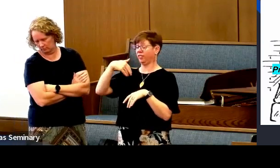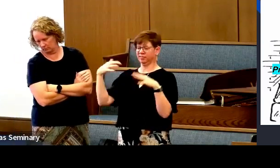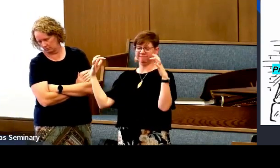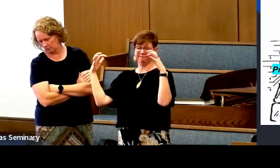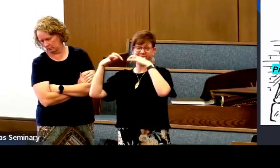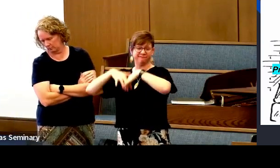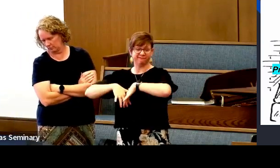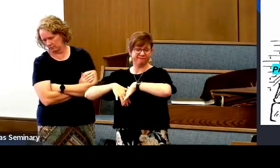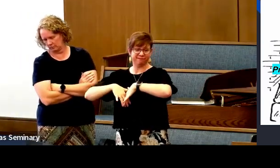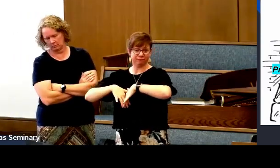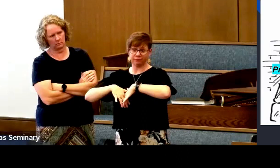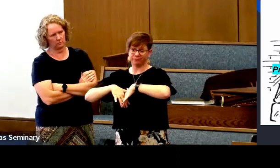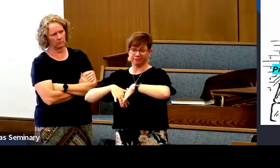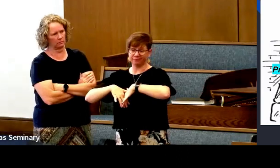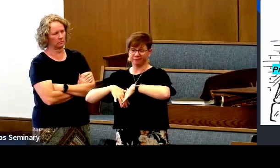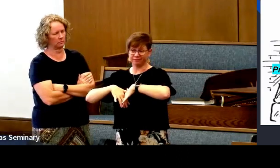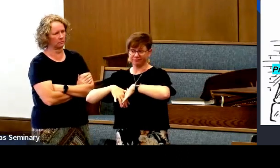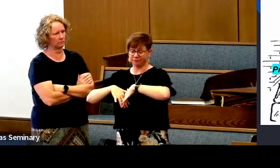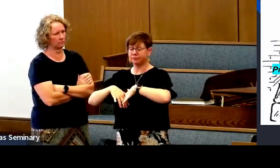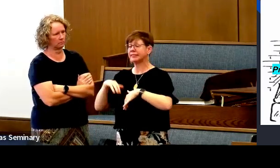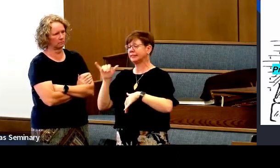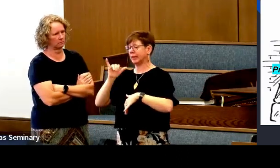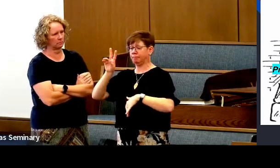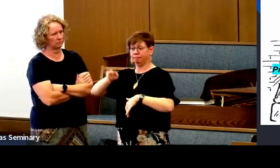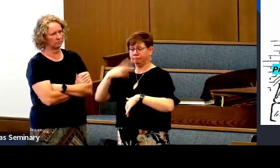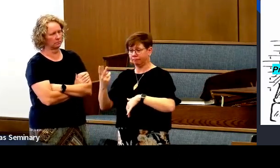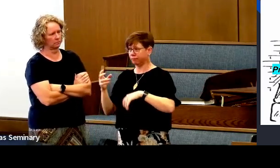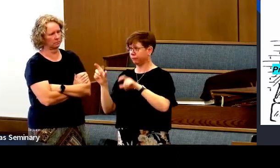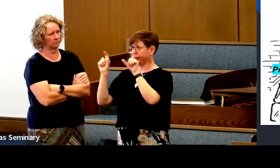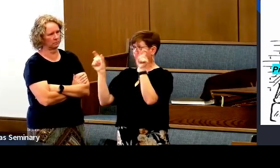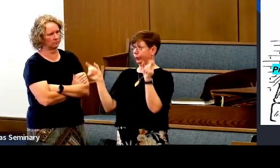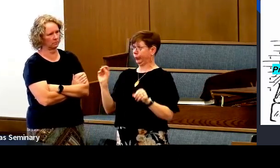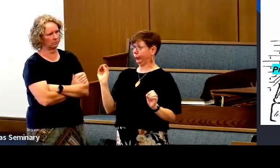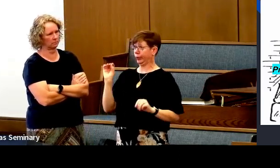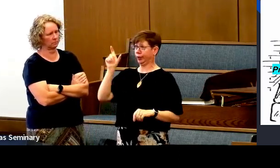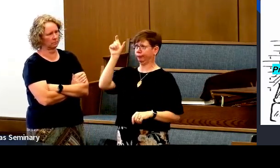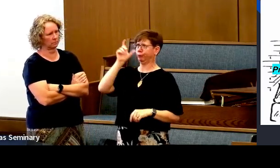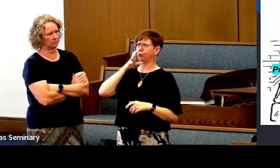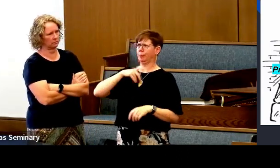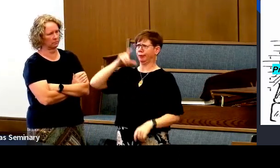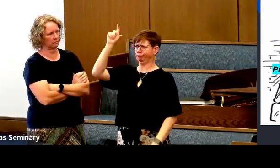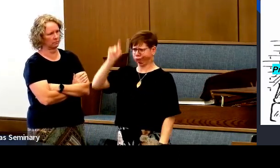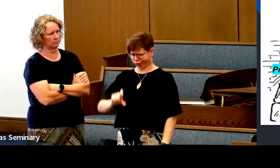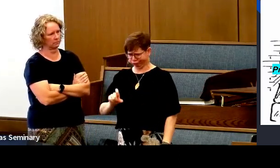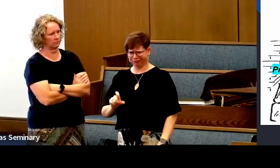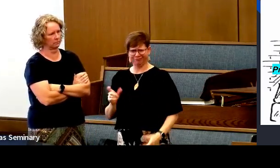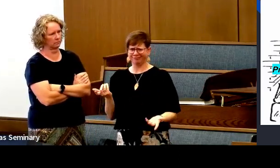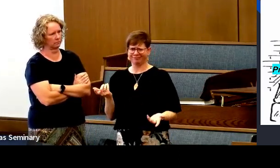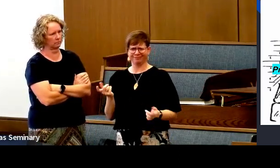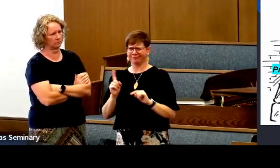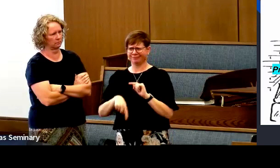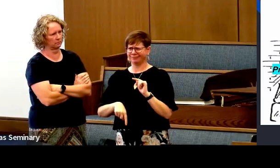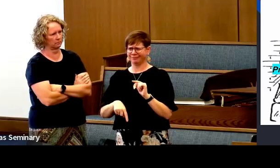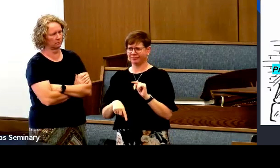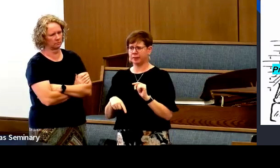So, if we put women supported by priesthood,